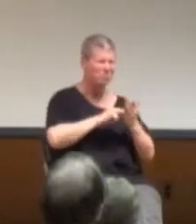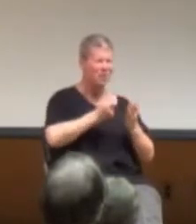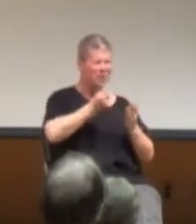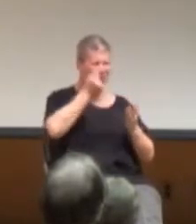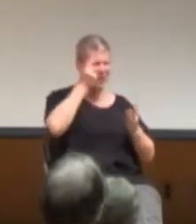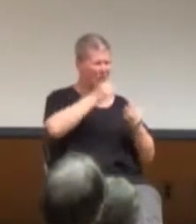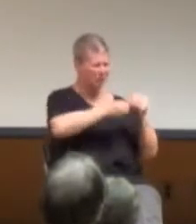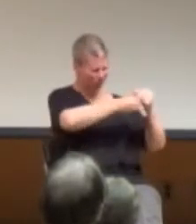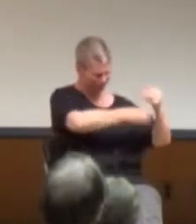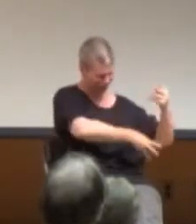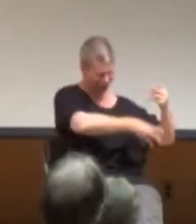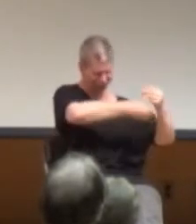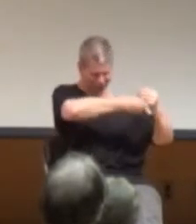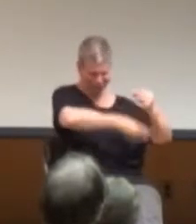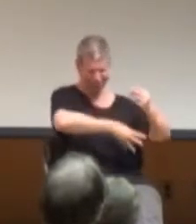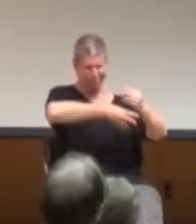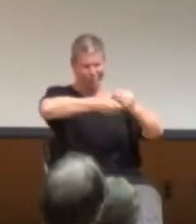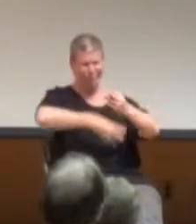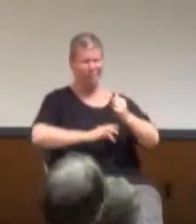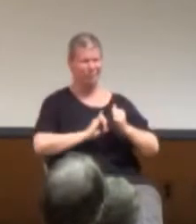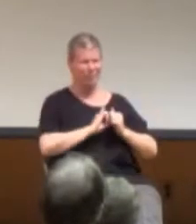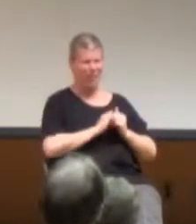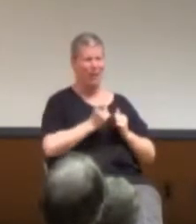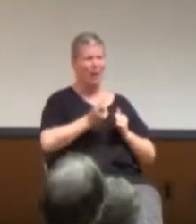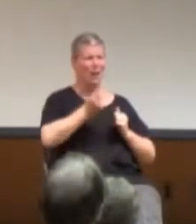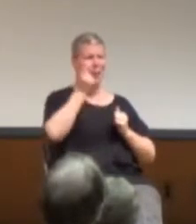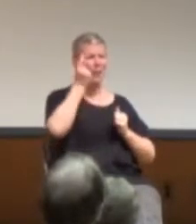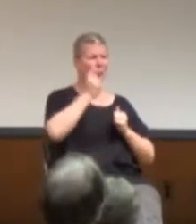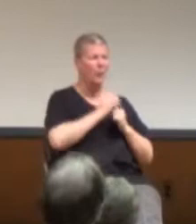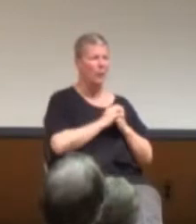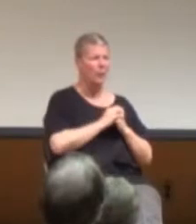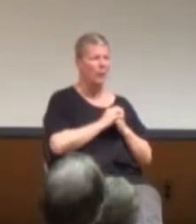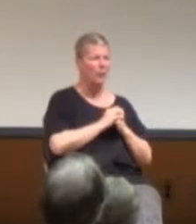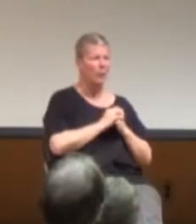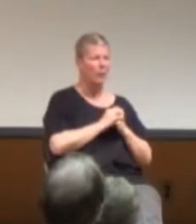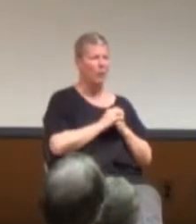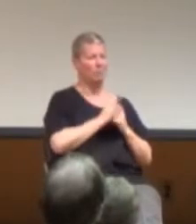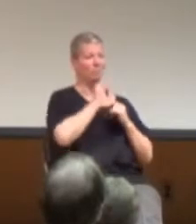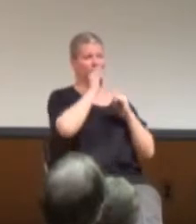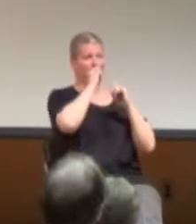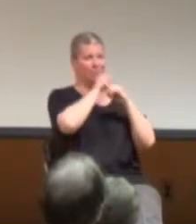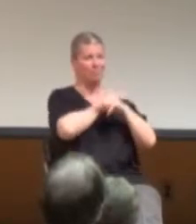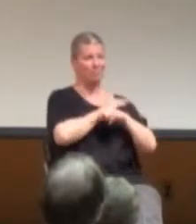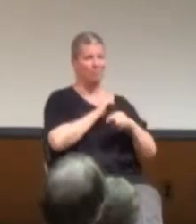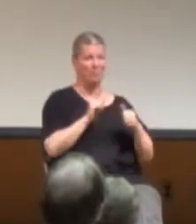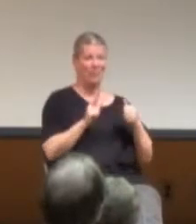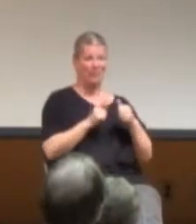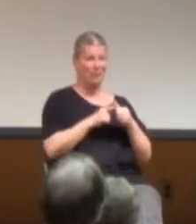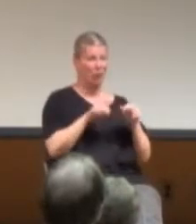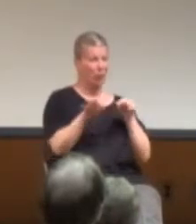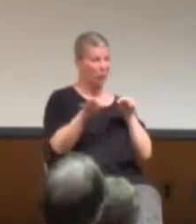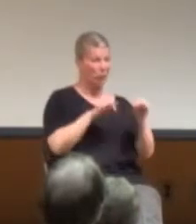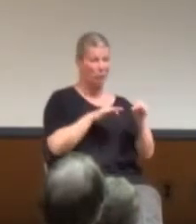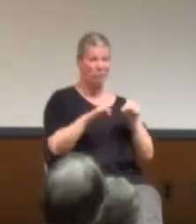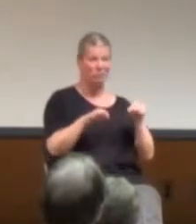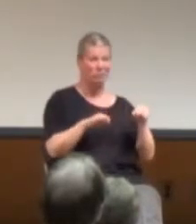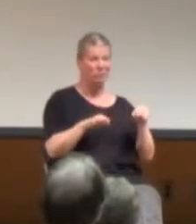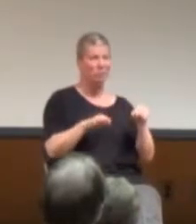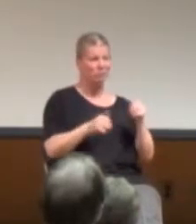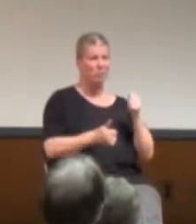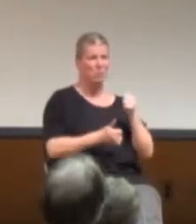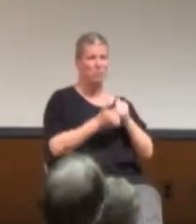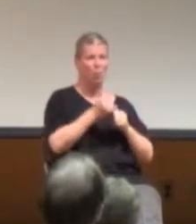these things in my own review. But the first sentence was, most people define asexuality